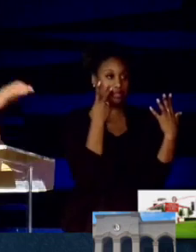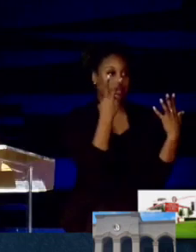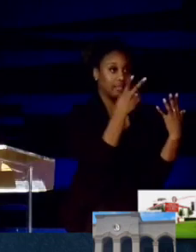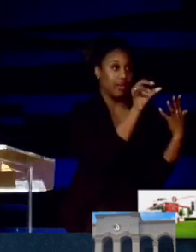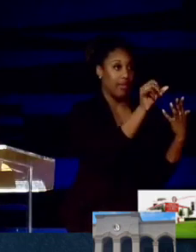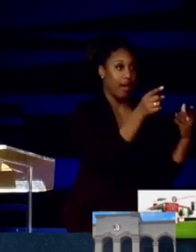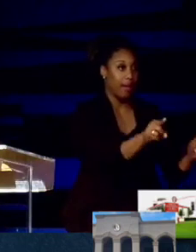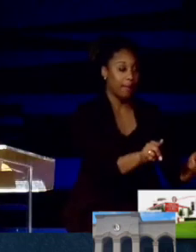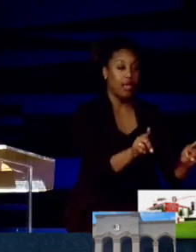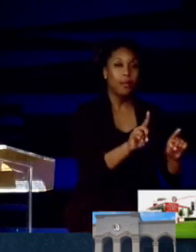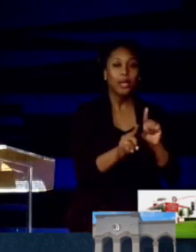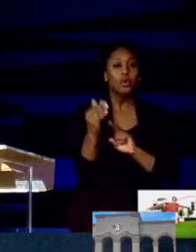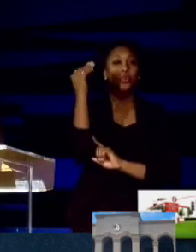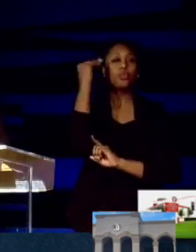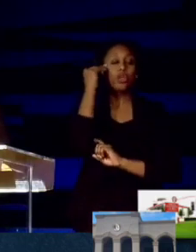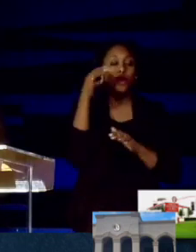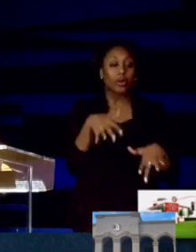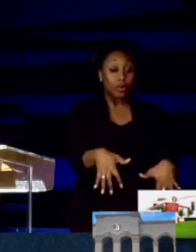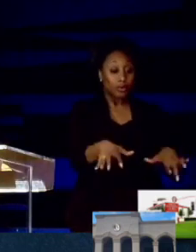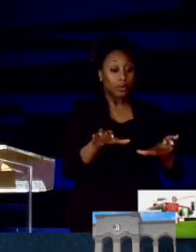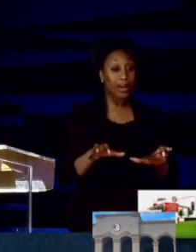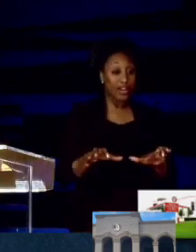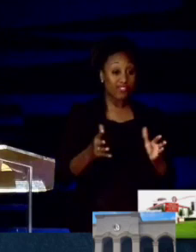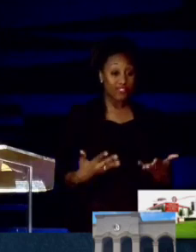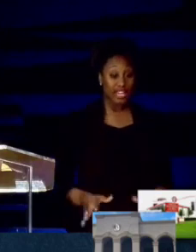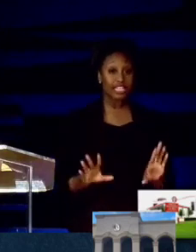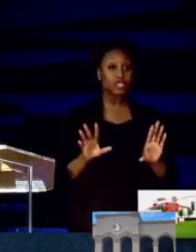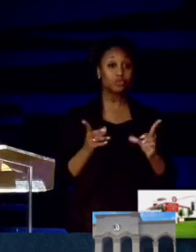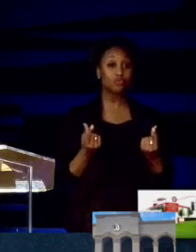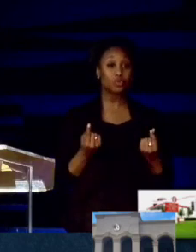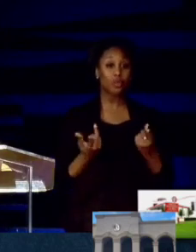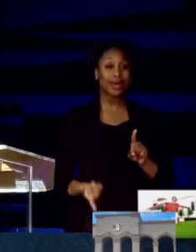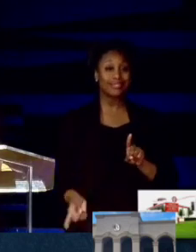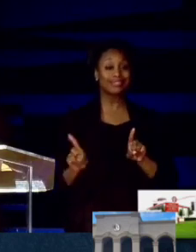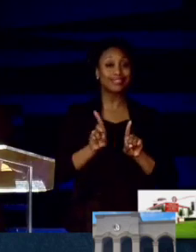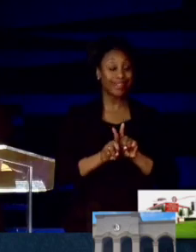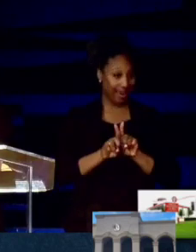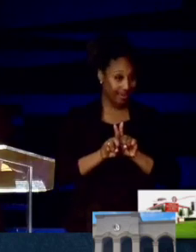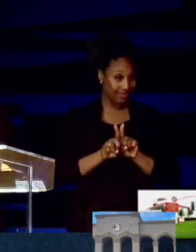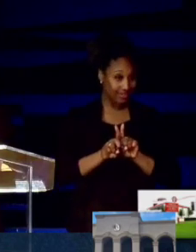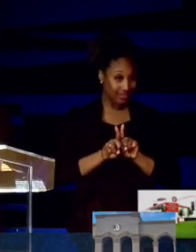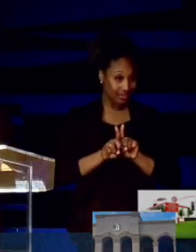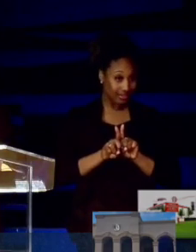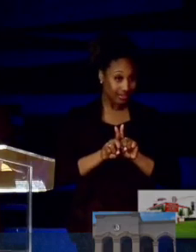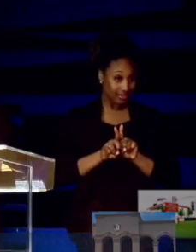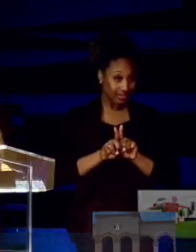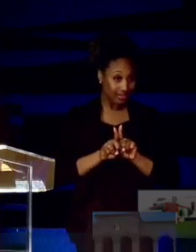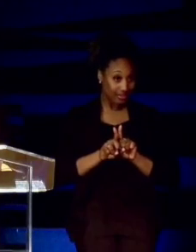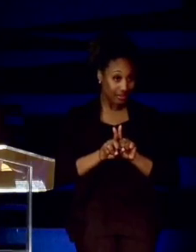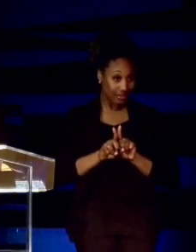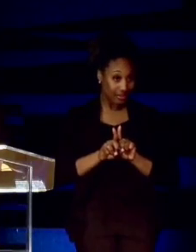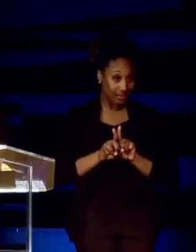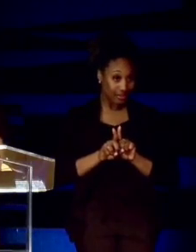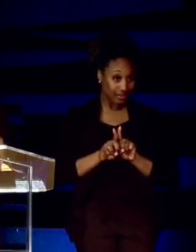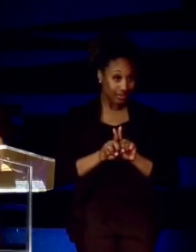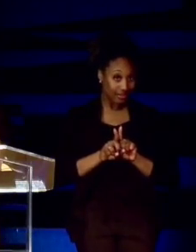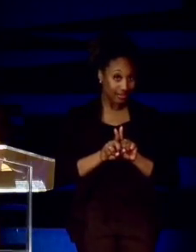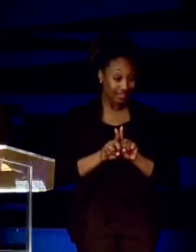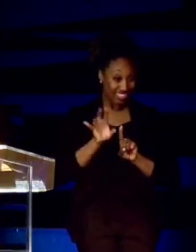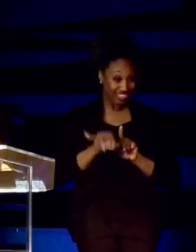You know he was buried. And then he comes and stands side.